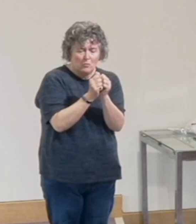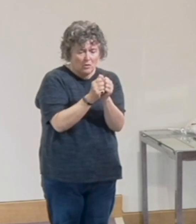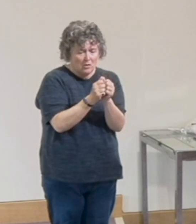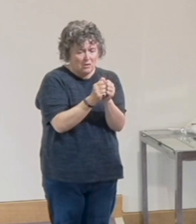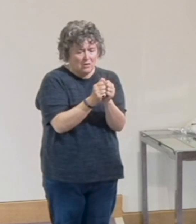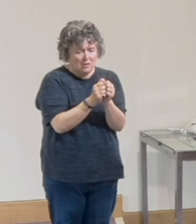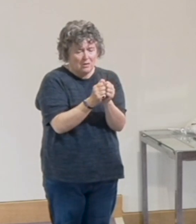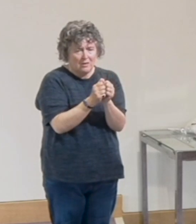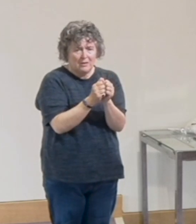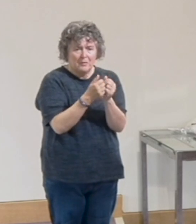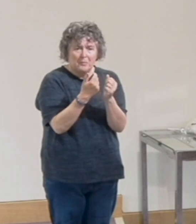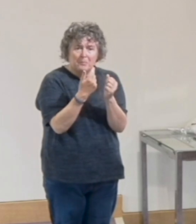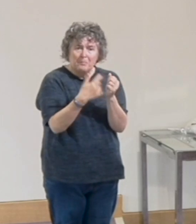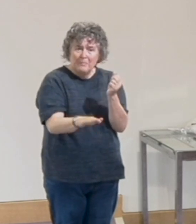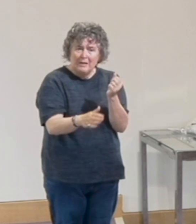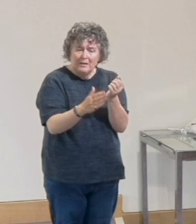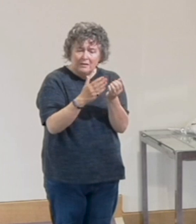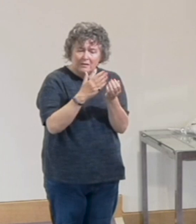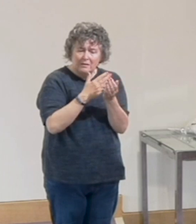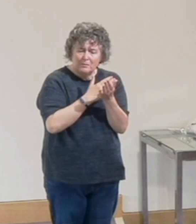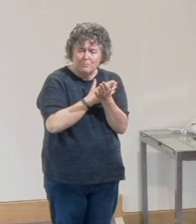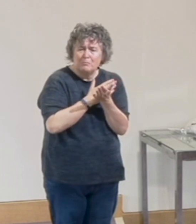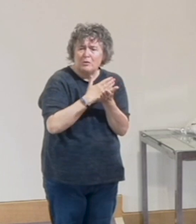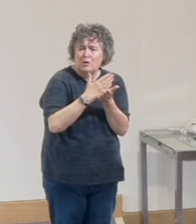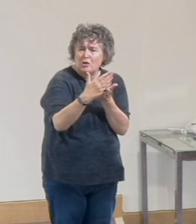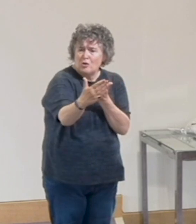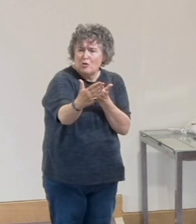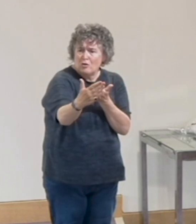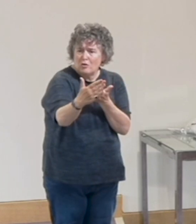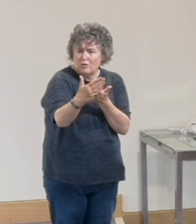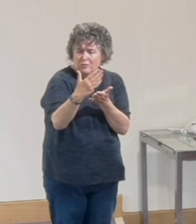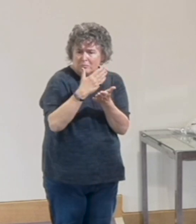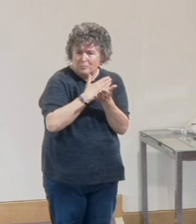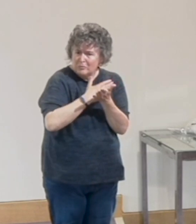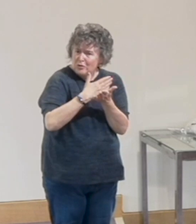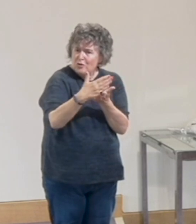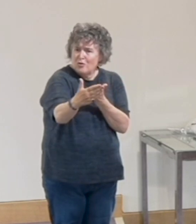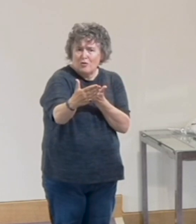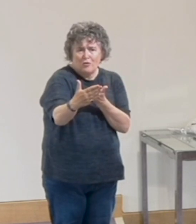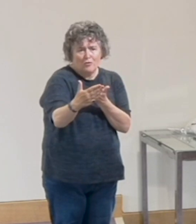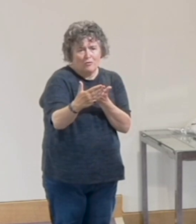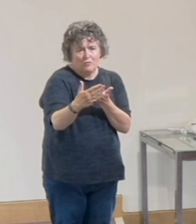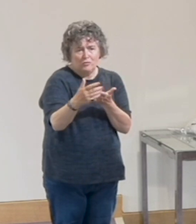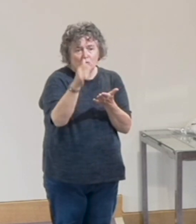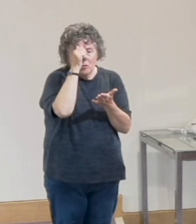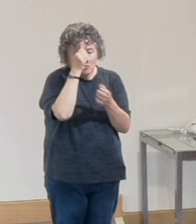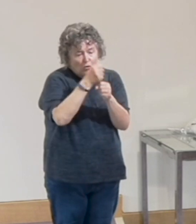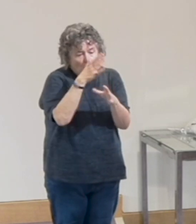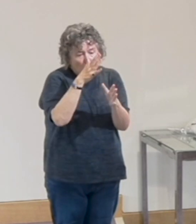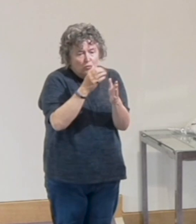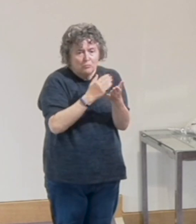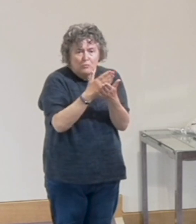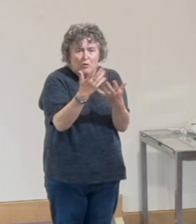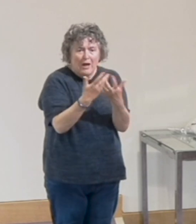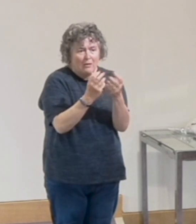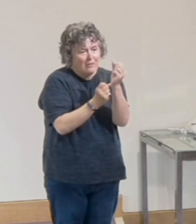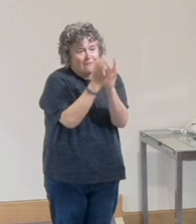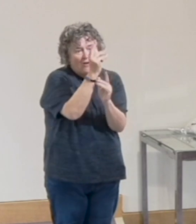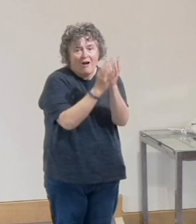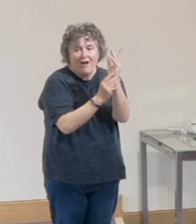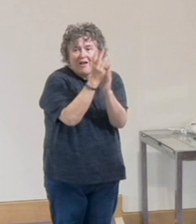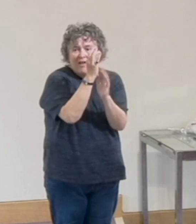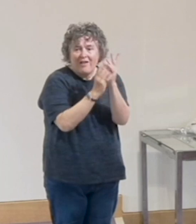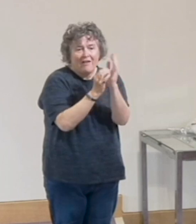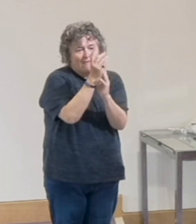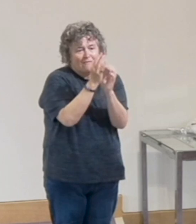something that's, well, I love the picture of purification of gold in the fire, where the fire of